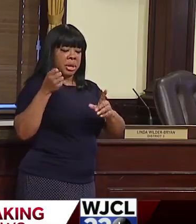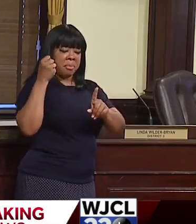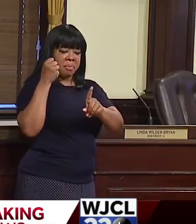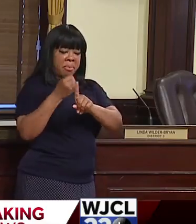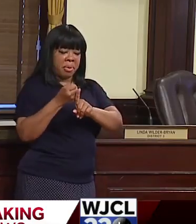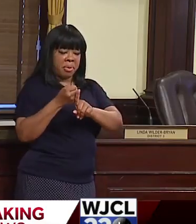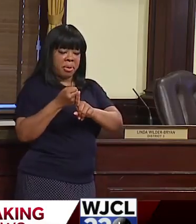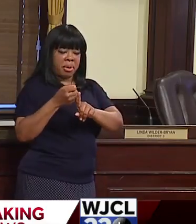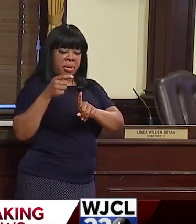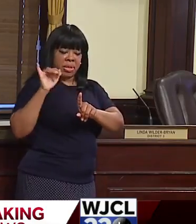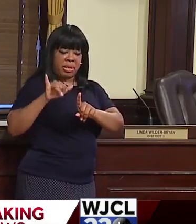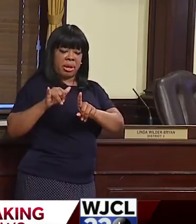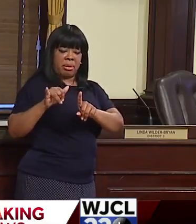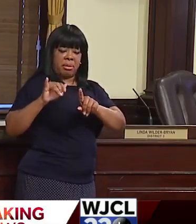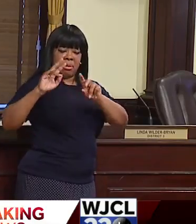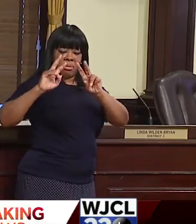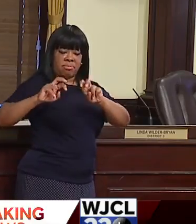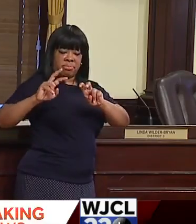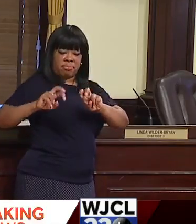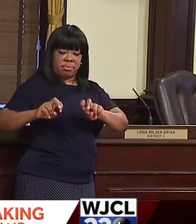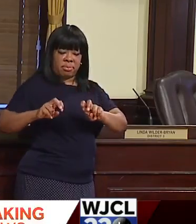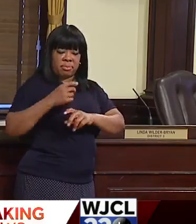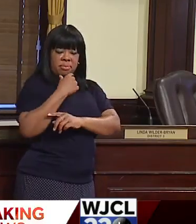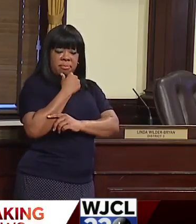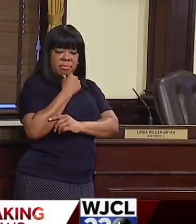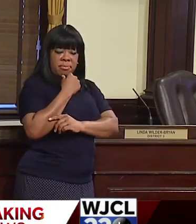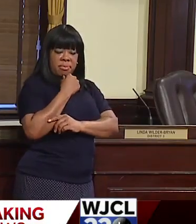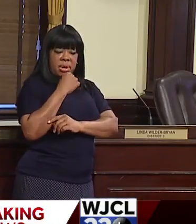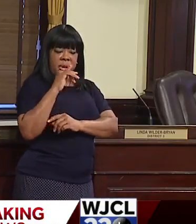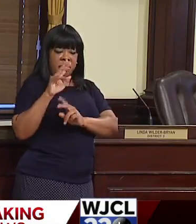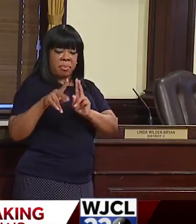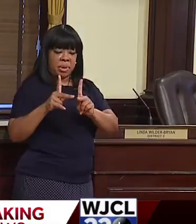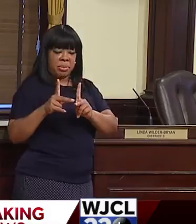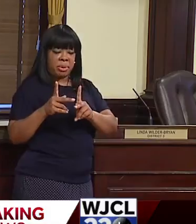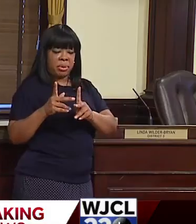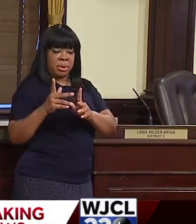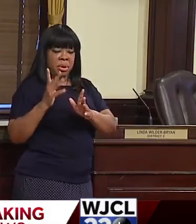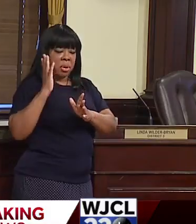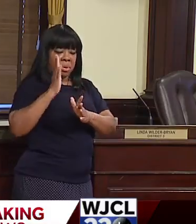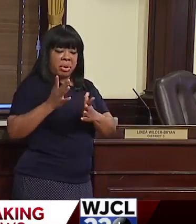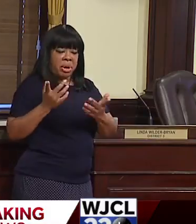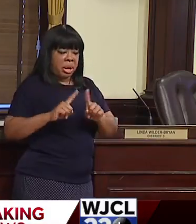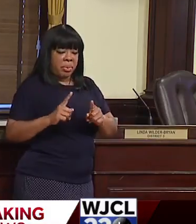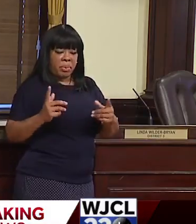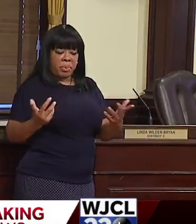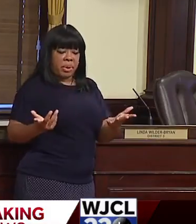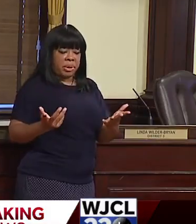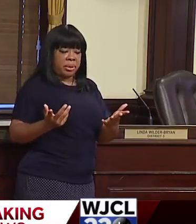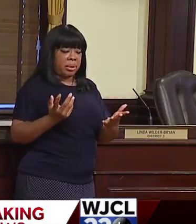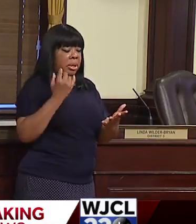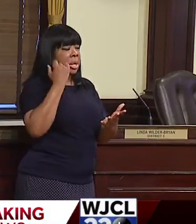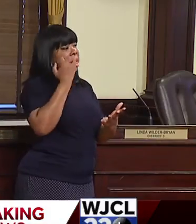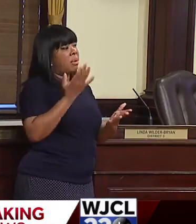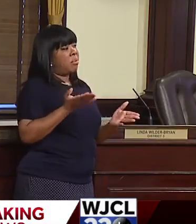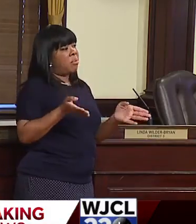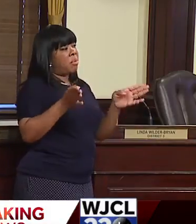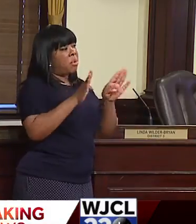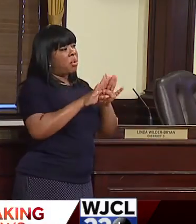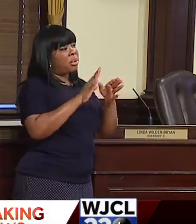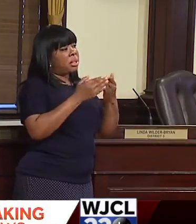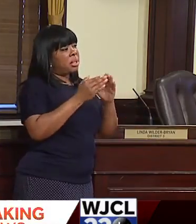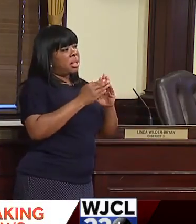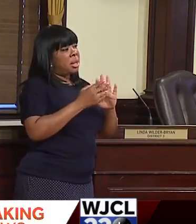strategically, look at how many people will be affected, understanding that shutting the city down